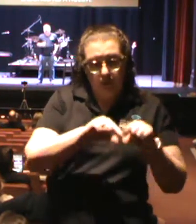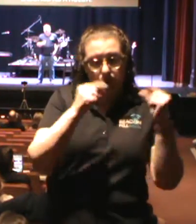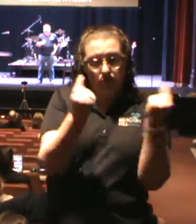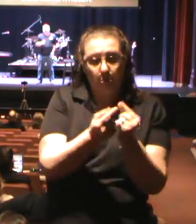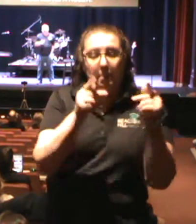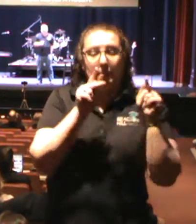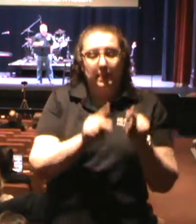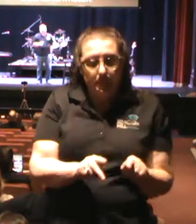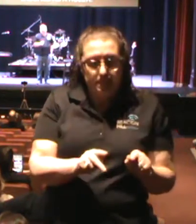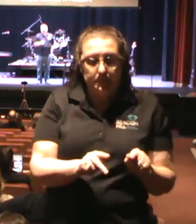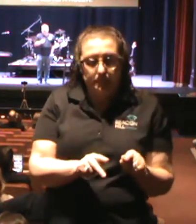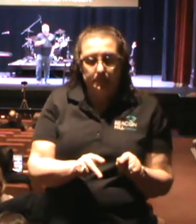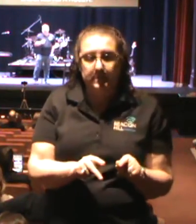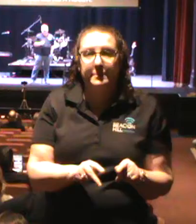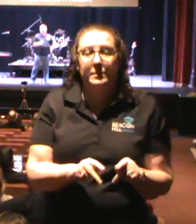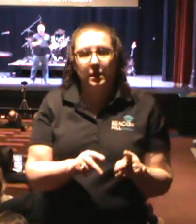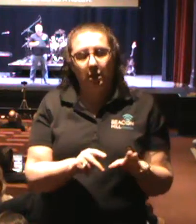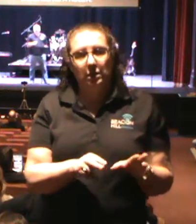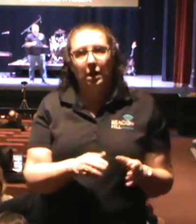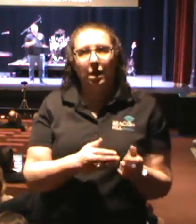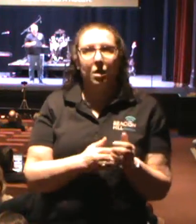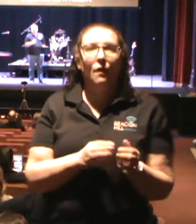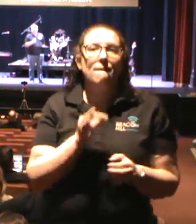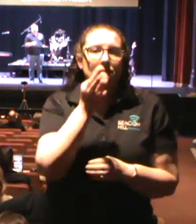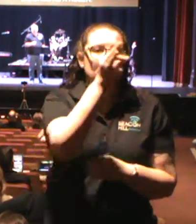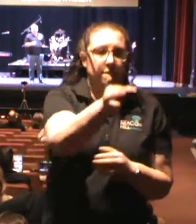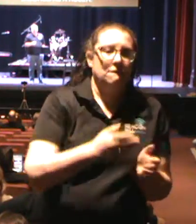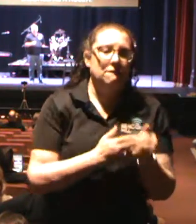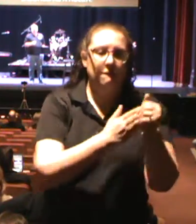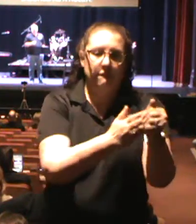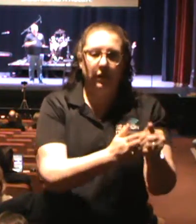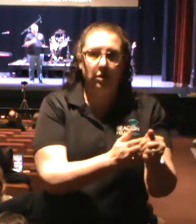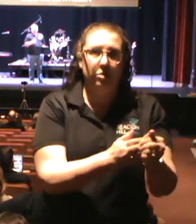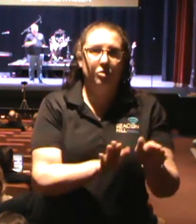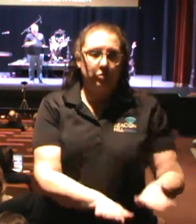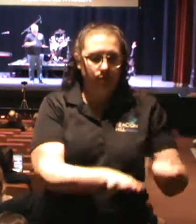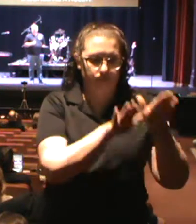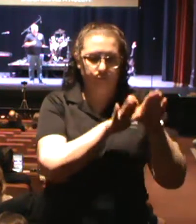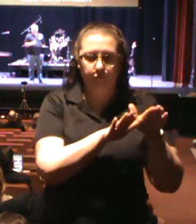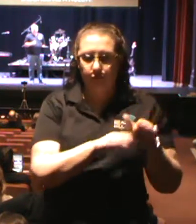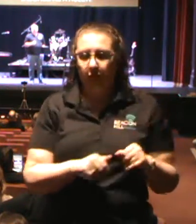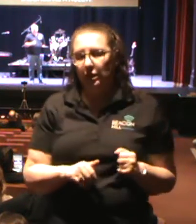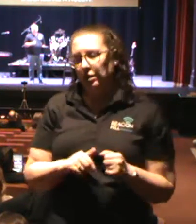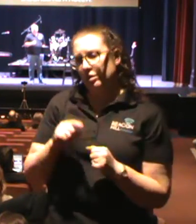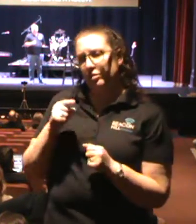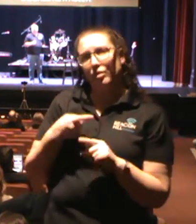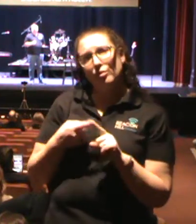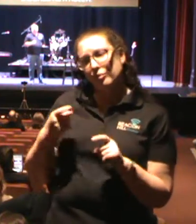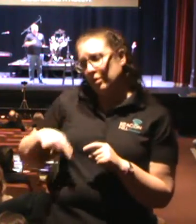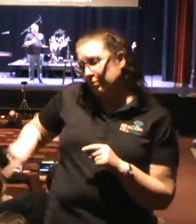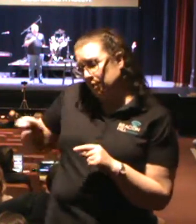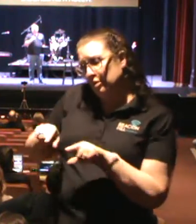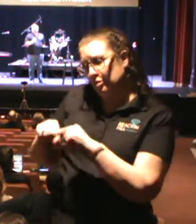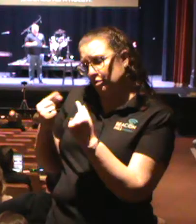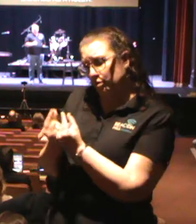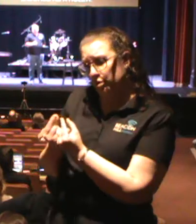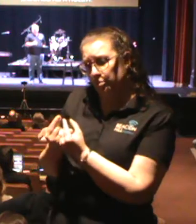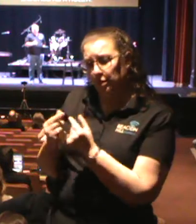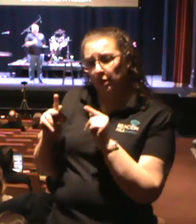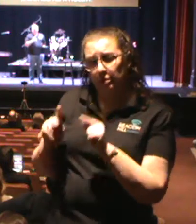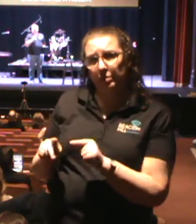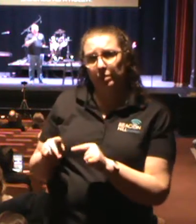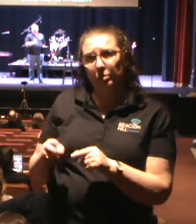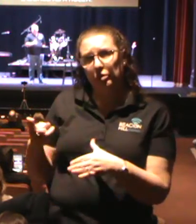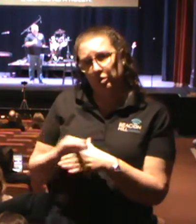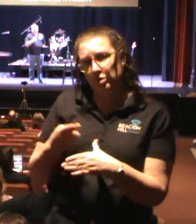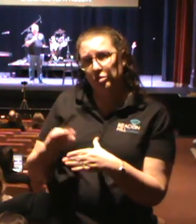that out of the people, when you talk about how long have these people been tested, that are being ordained today? The shortest